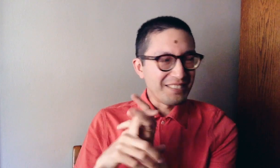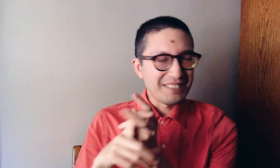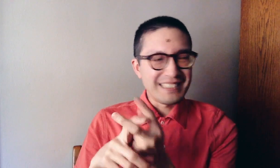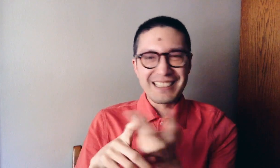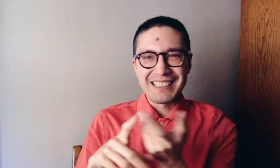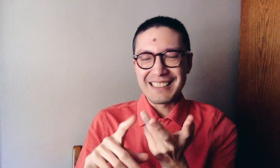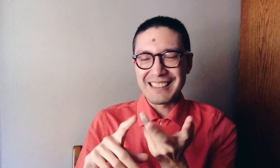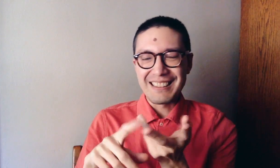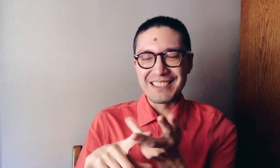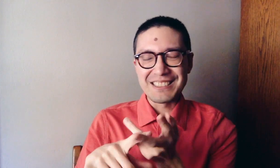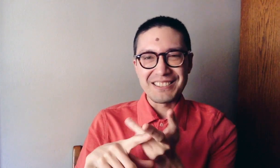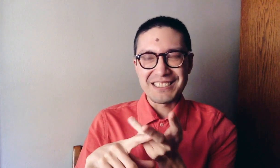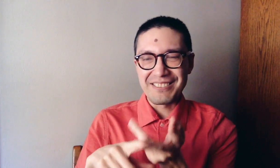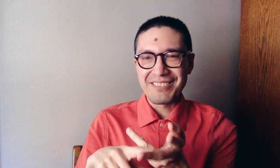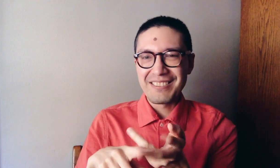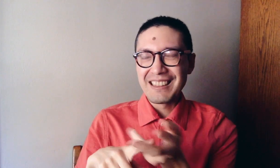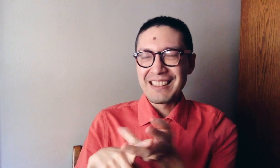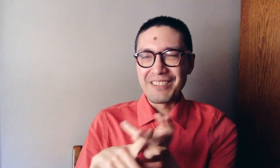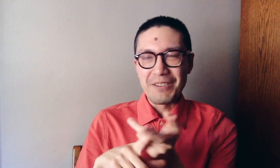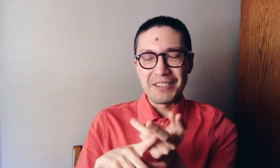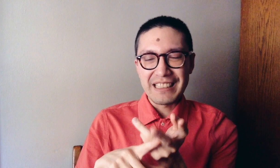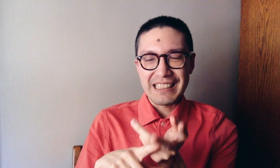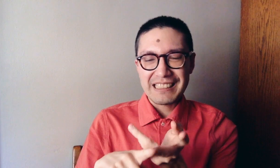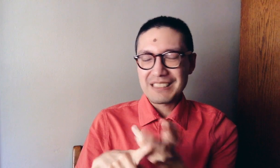or those sorts of verbal tics.